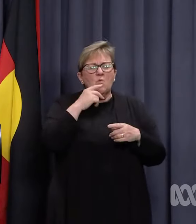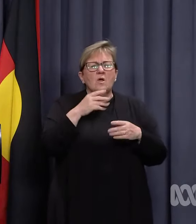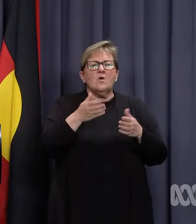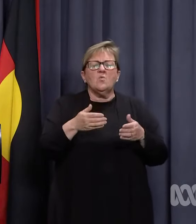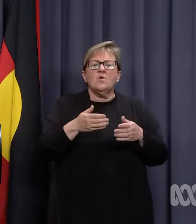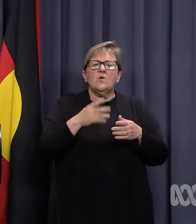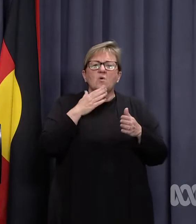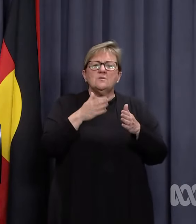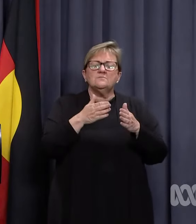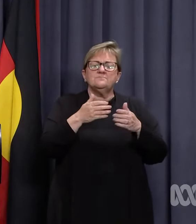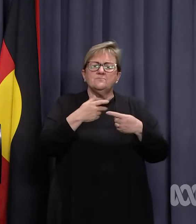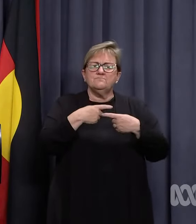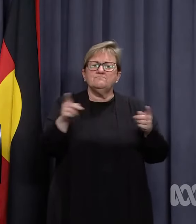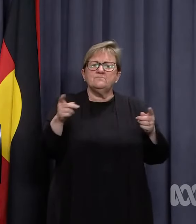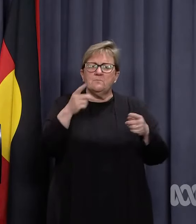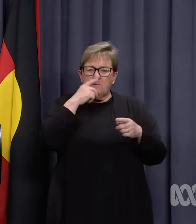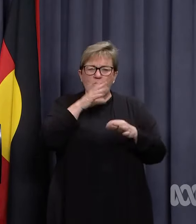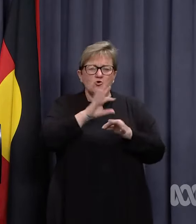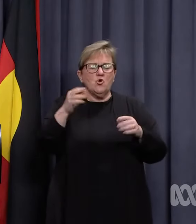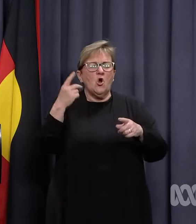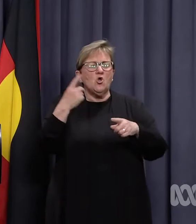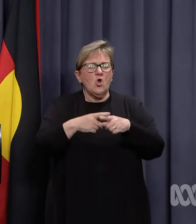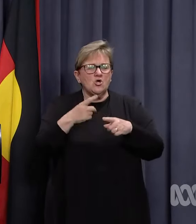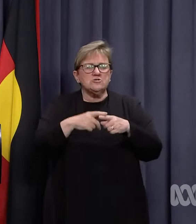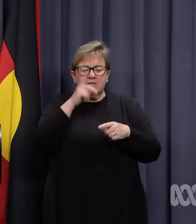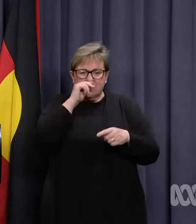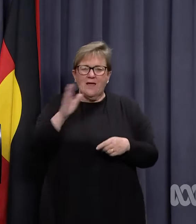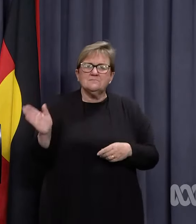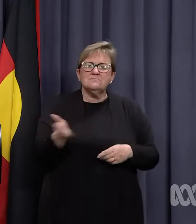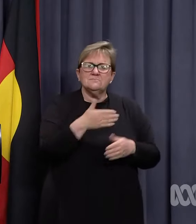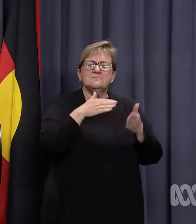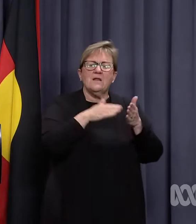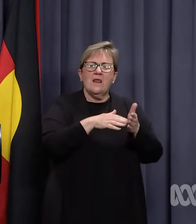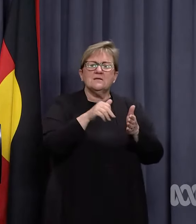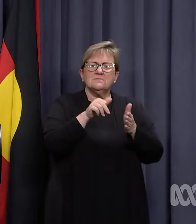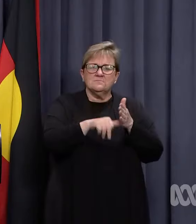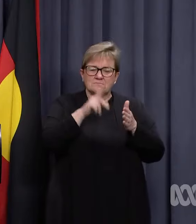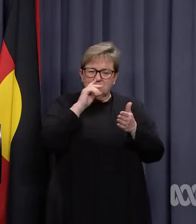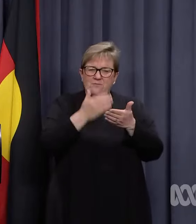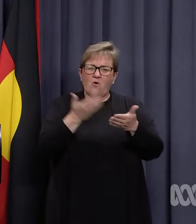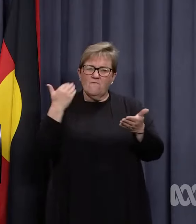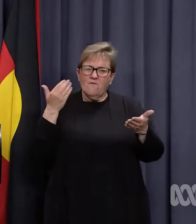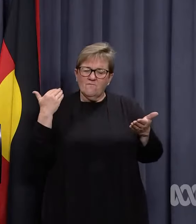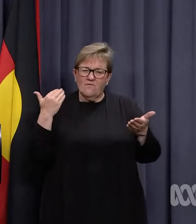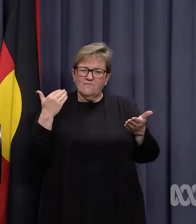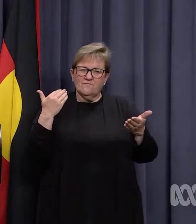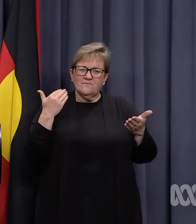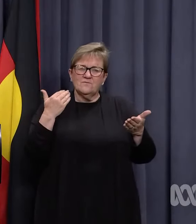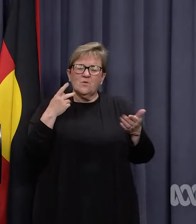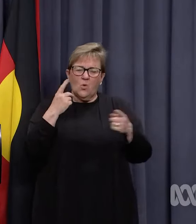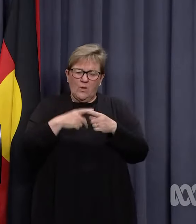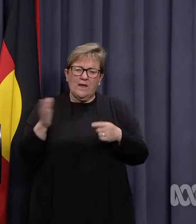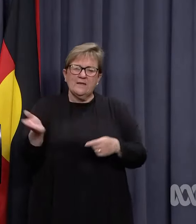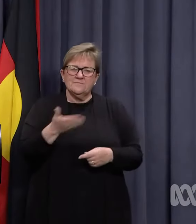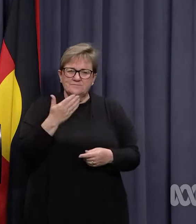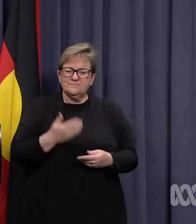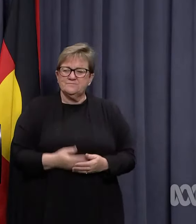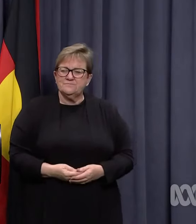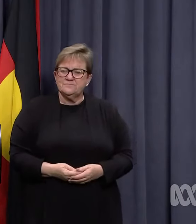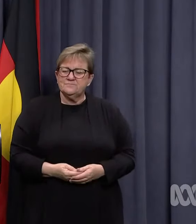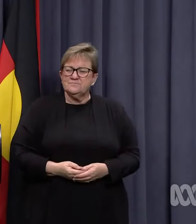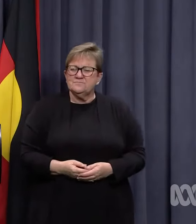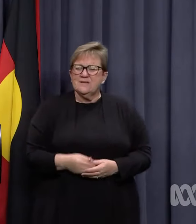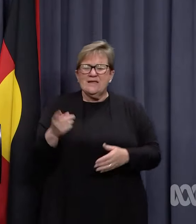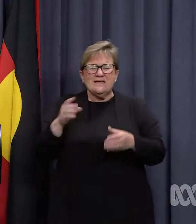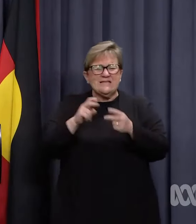elective surgery for non-urgent, and that will free up a number of those beds and get people moving through the wards. So is it an issue